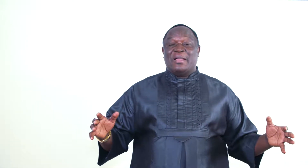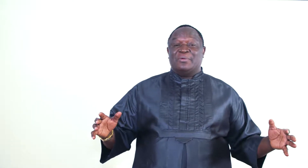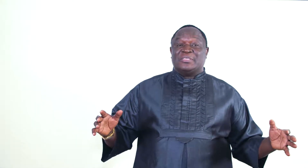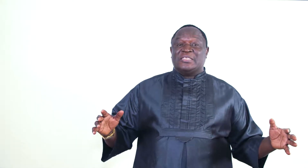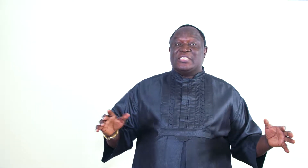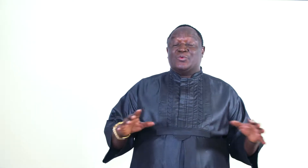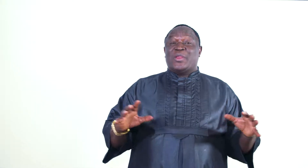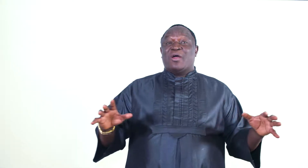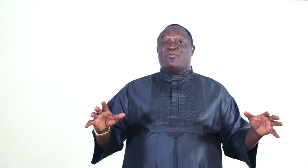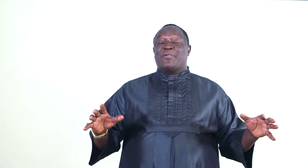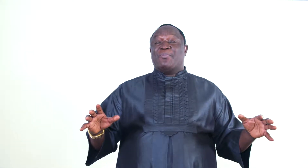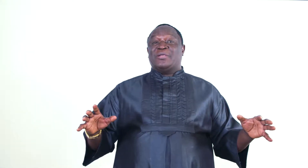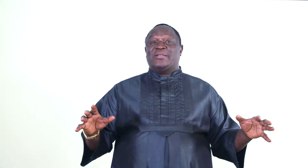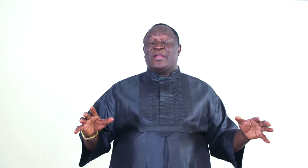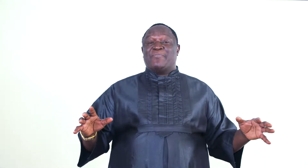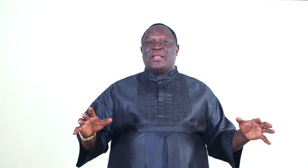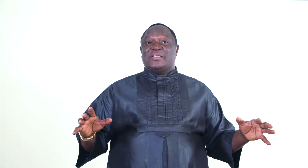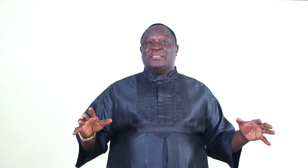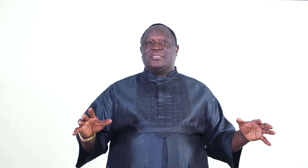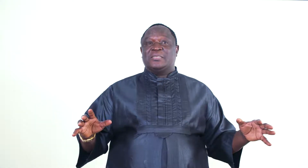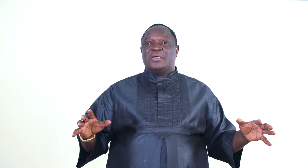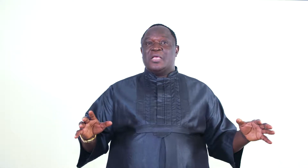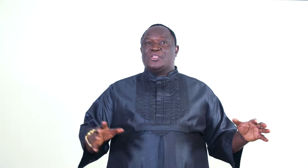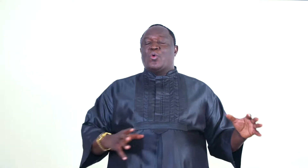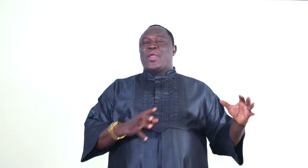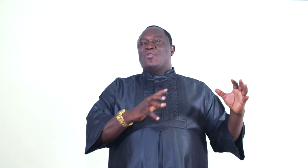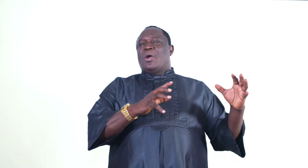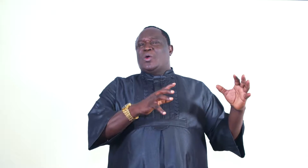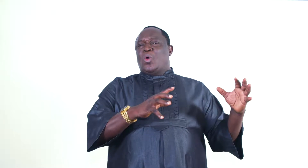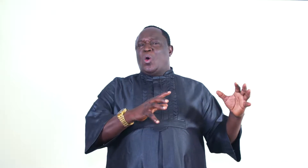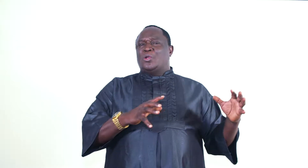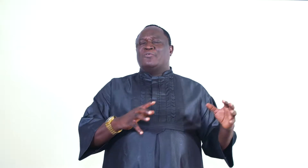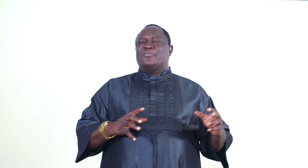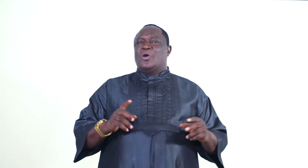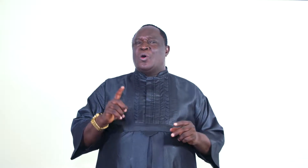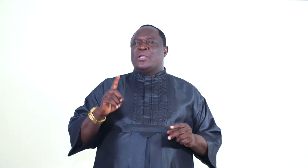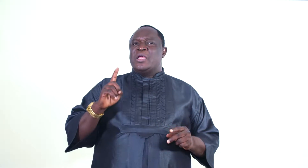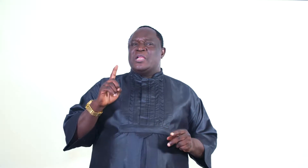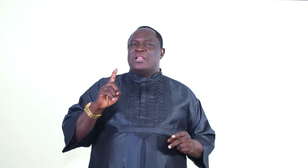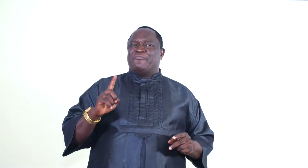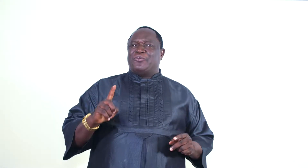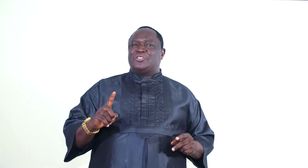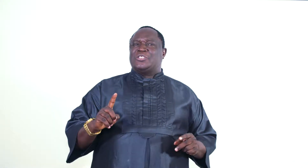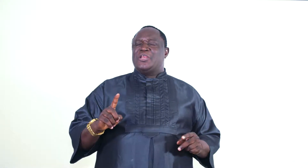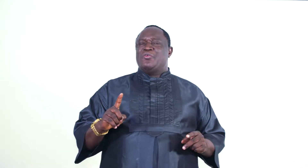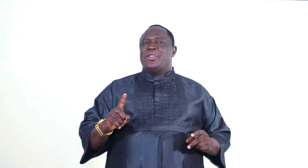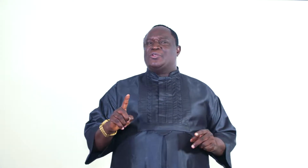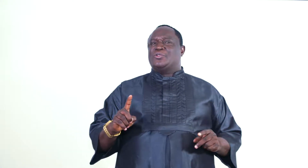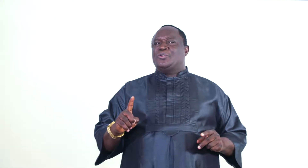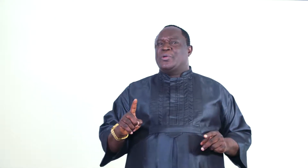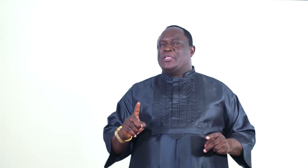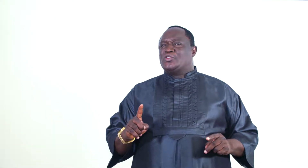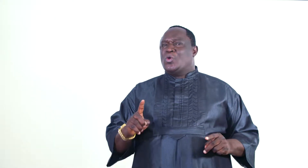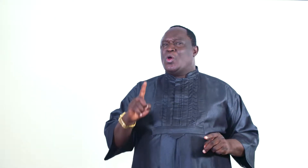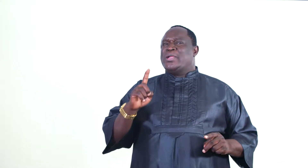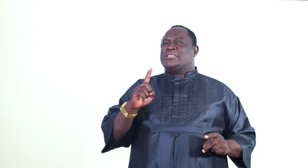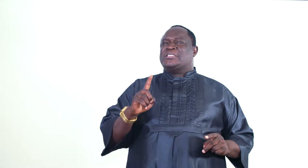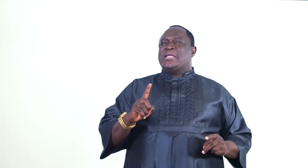Bible says, is without repentance. So, when you are called of God, the first thing you need to do is to understand